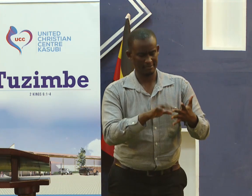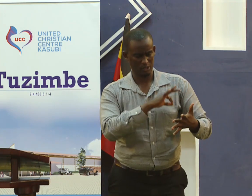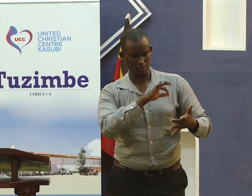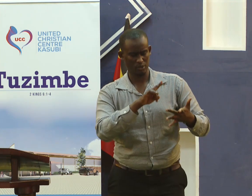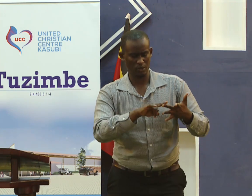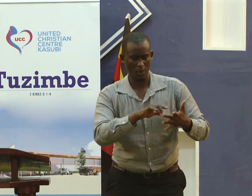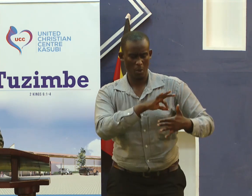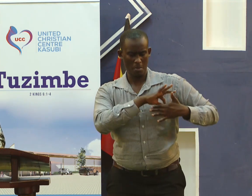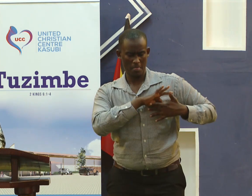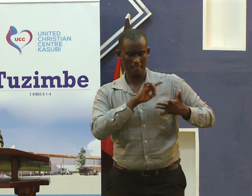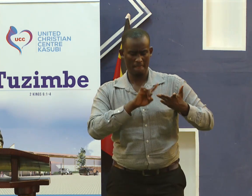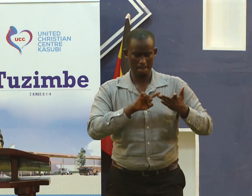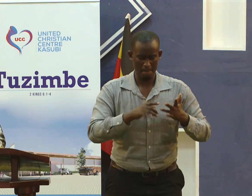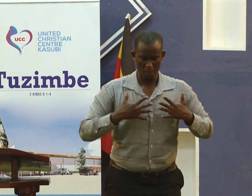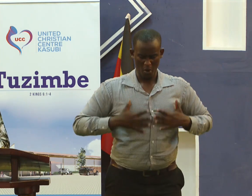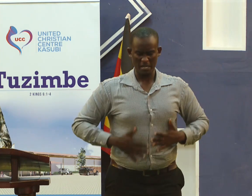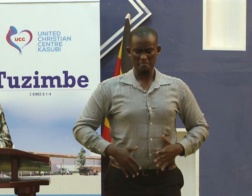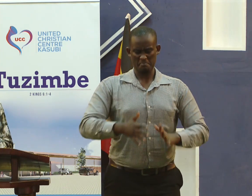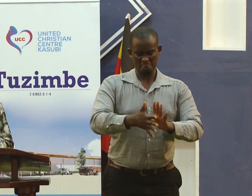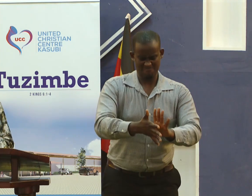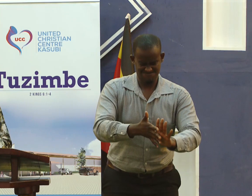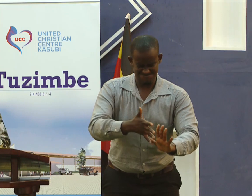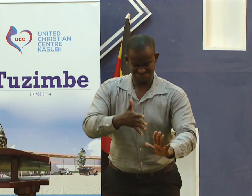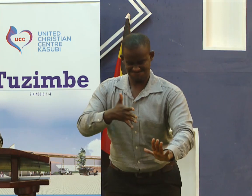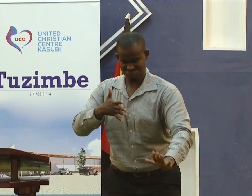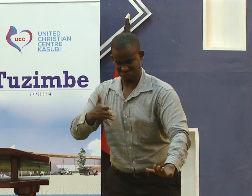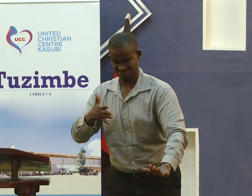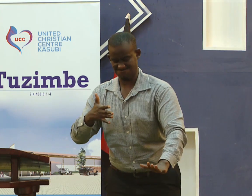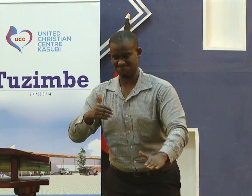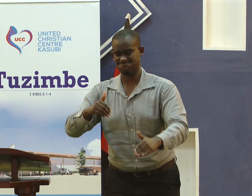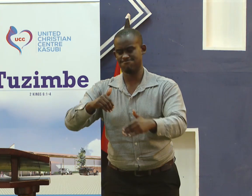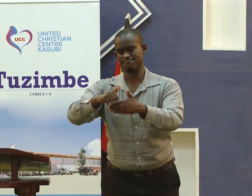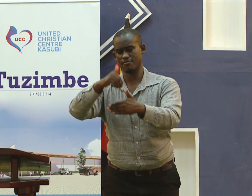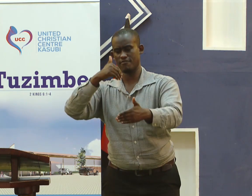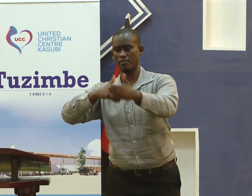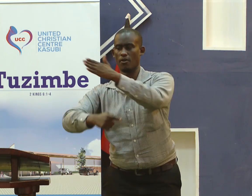they may be kept blameless at the coming of our Lord Jesus Christ.